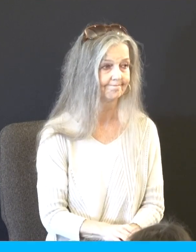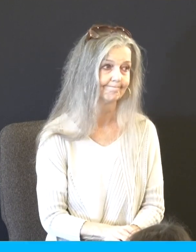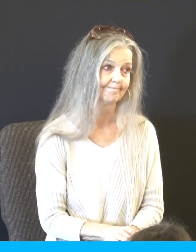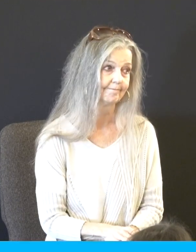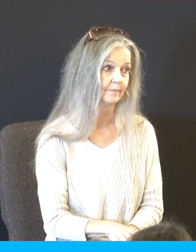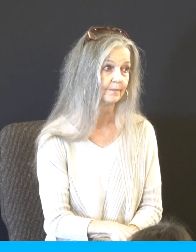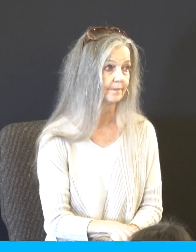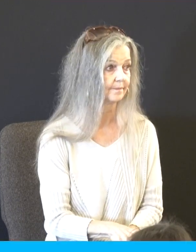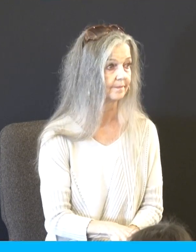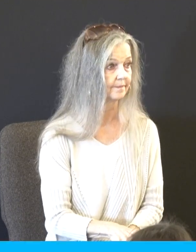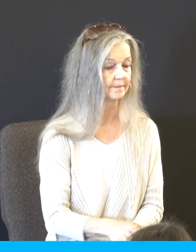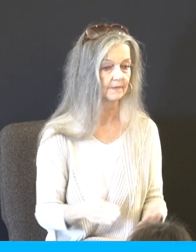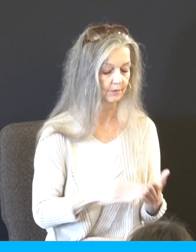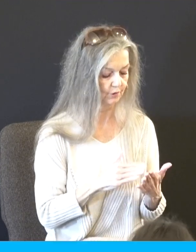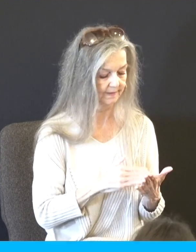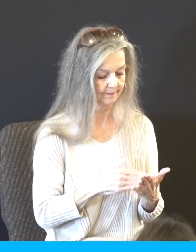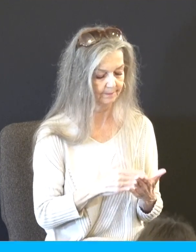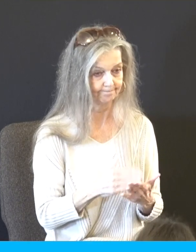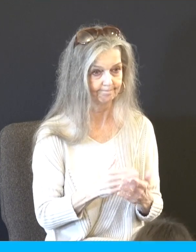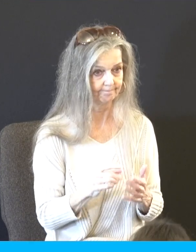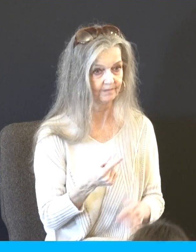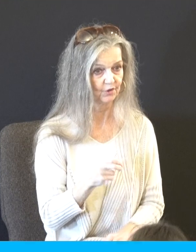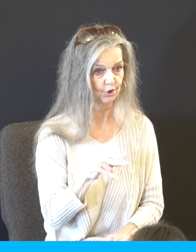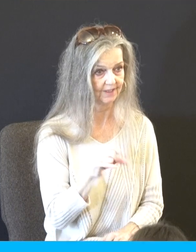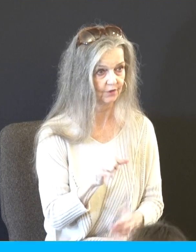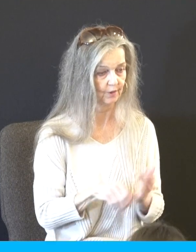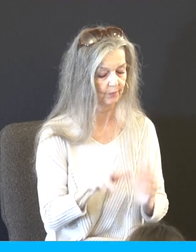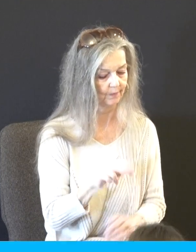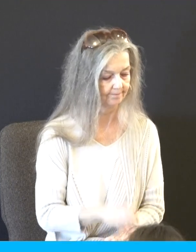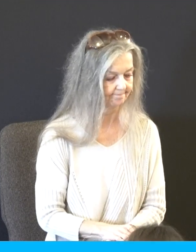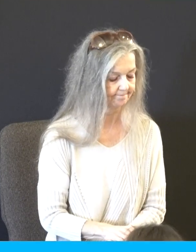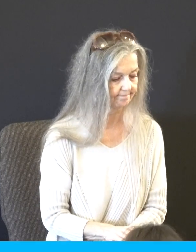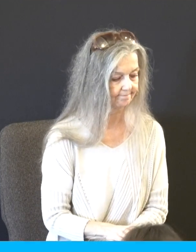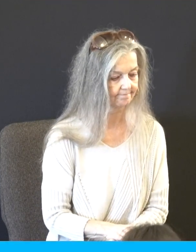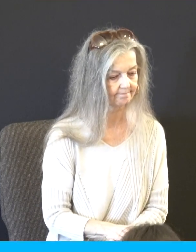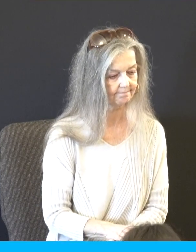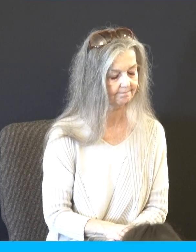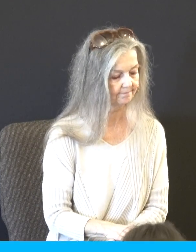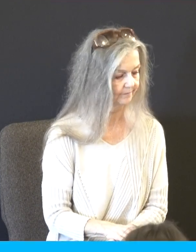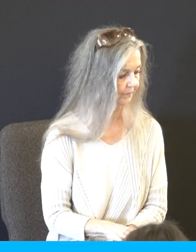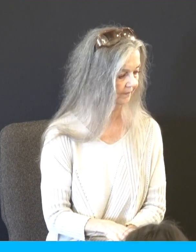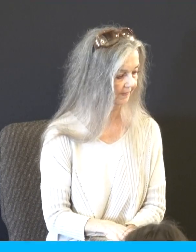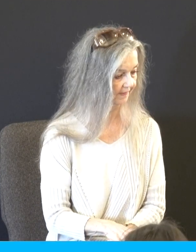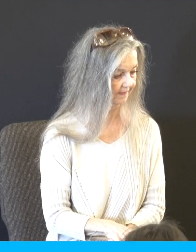Go look it up if you don't understand. You'll find it in Genesis 3. So when you're thinking, I'd rather be in clothes right now, then.